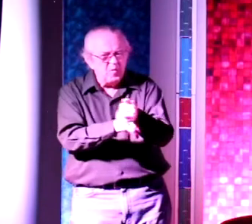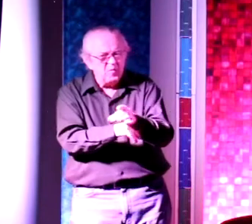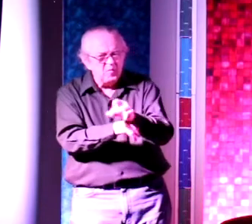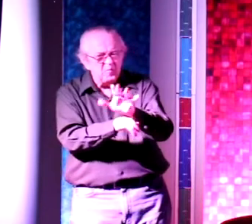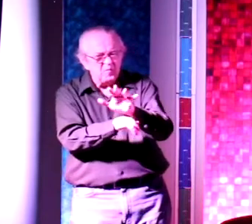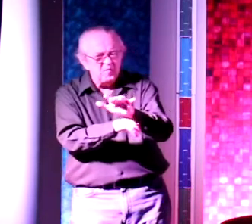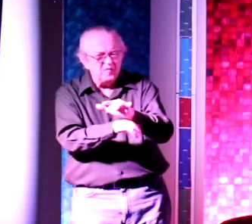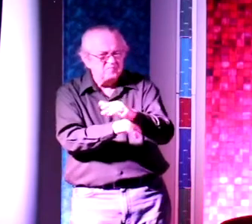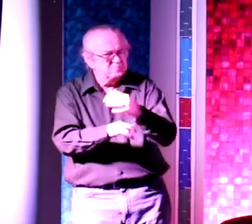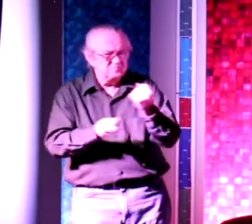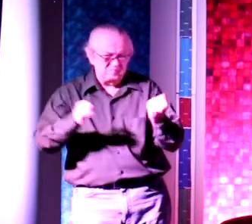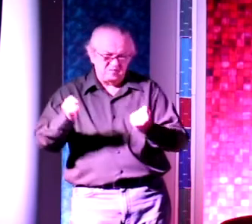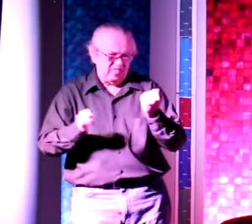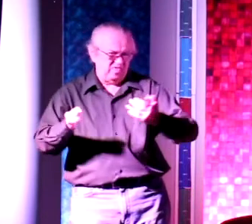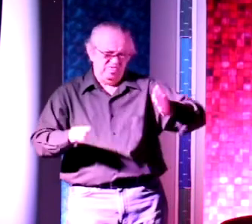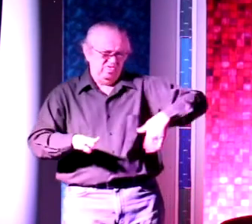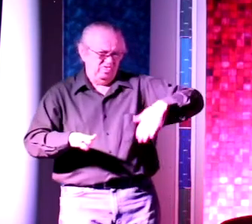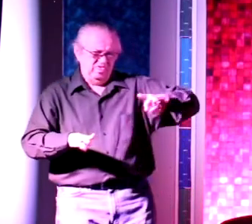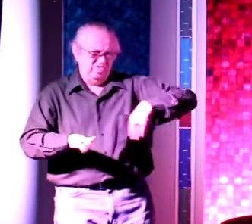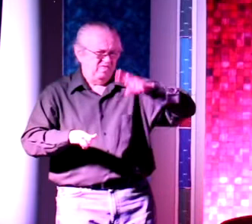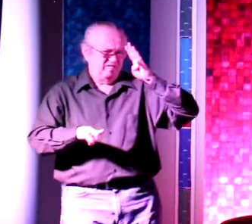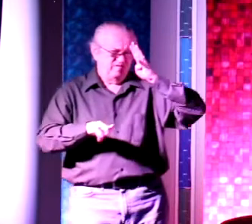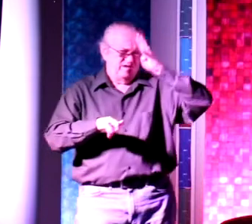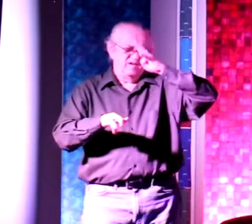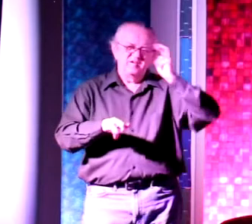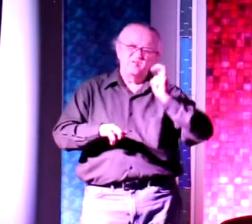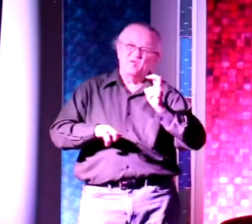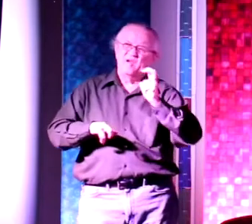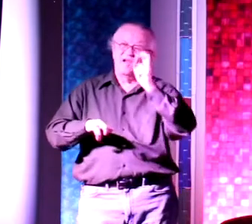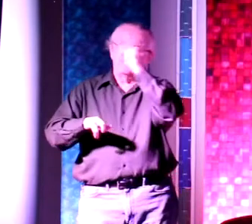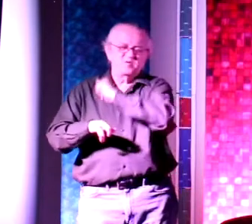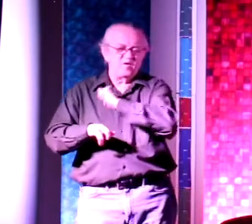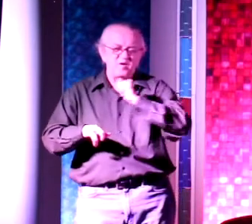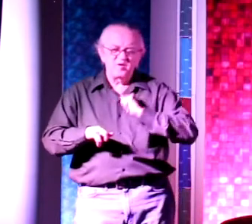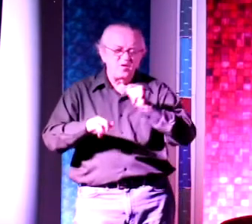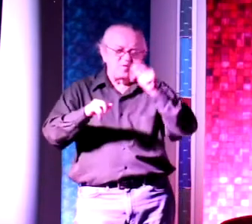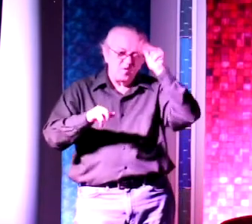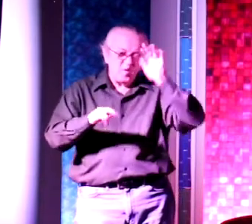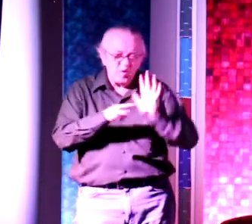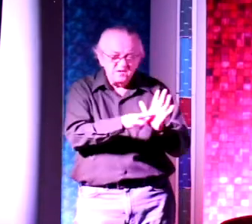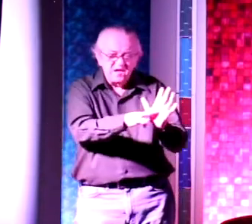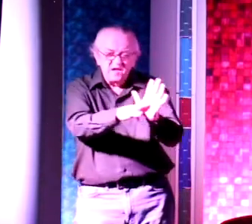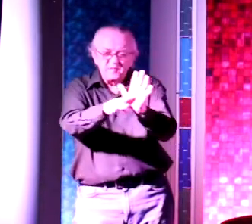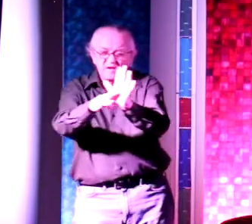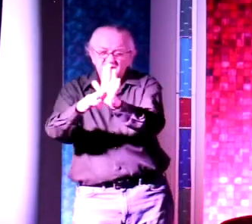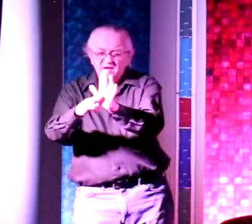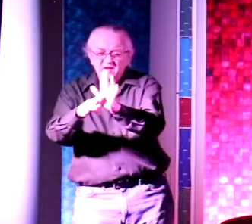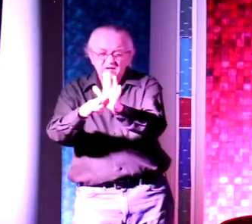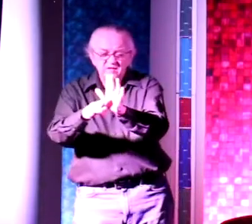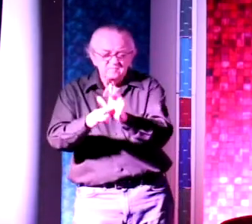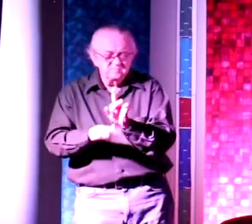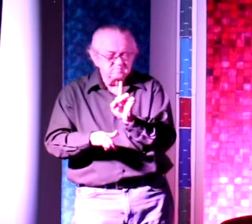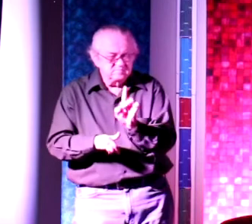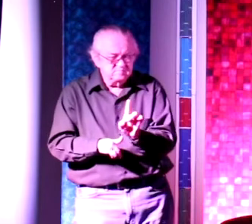There were no engines. And he traveled to Toronto to that horse exhibition. And he was approached by the court, a